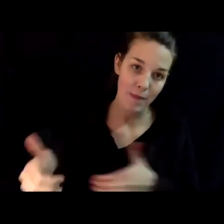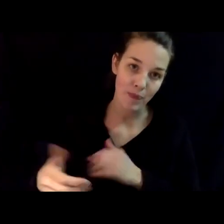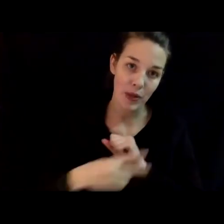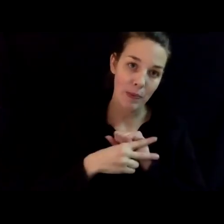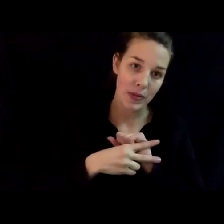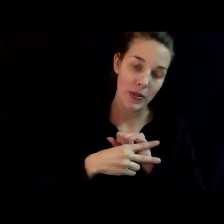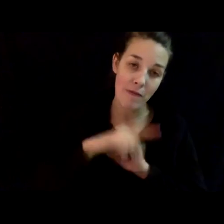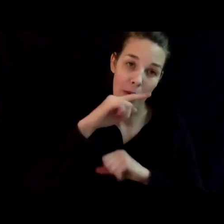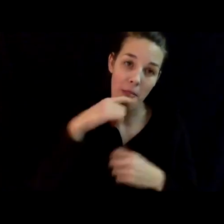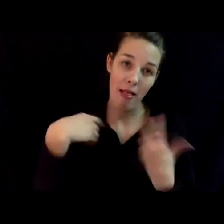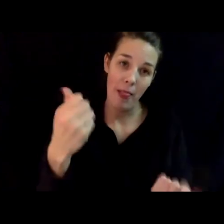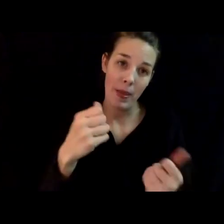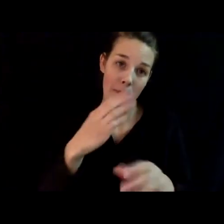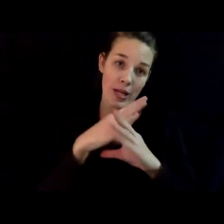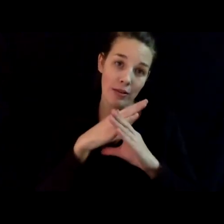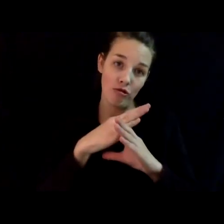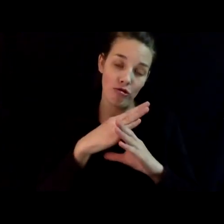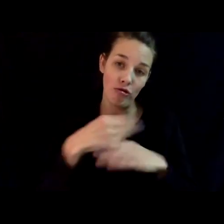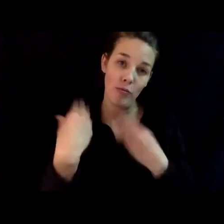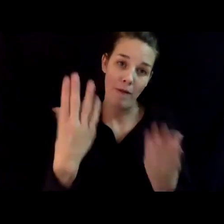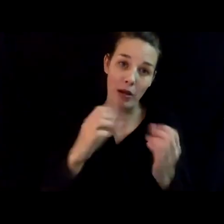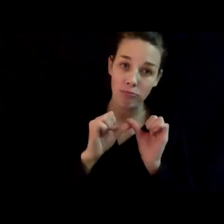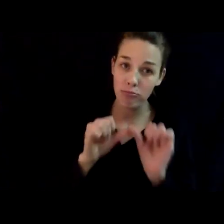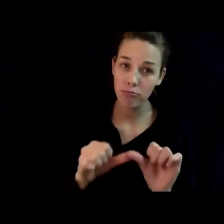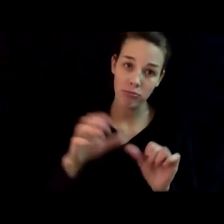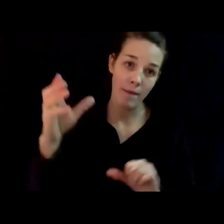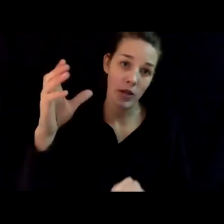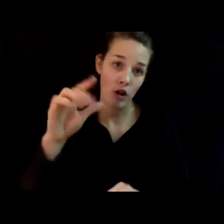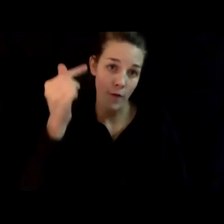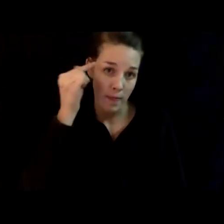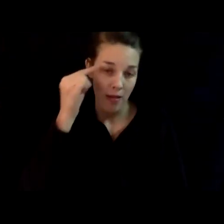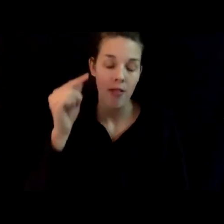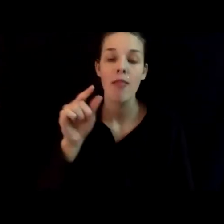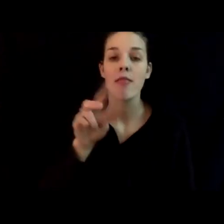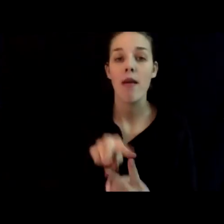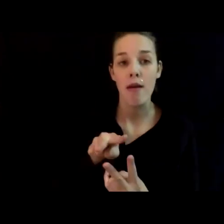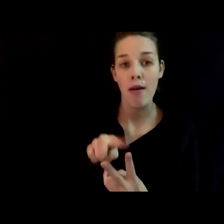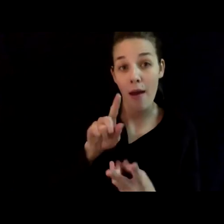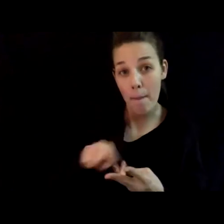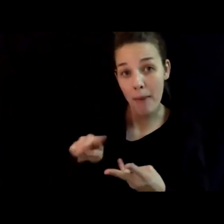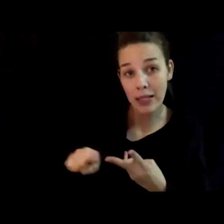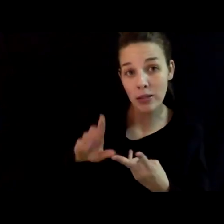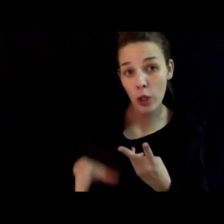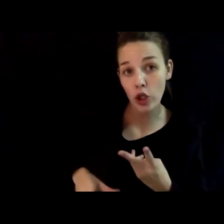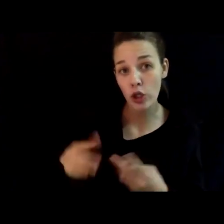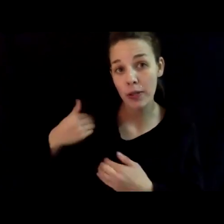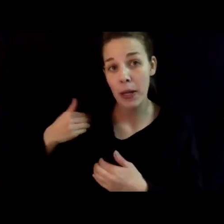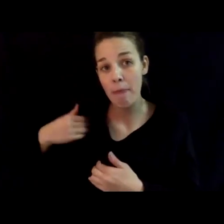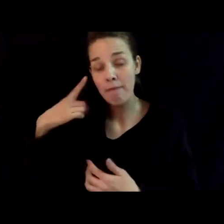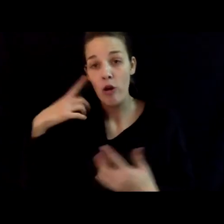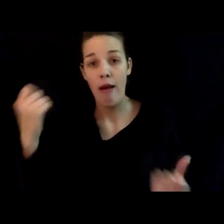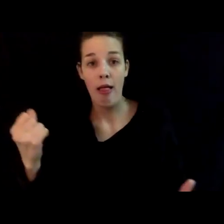protections and provide for continuity of government. They are inspectors responsible for health,